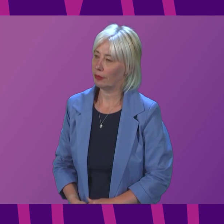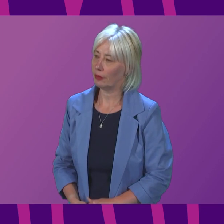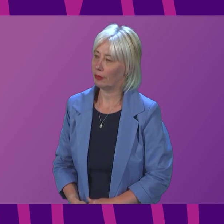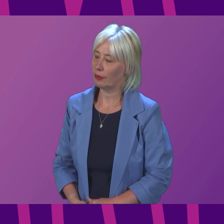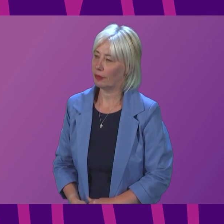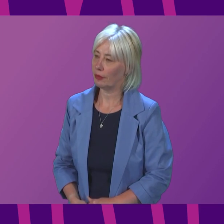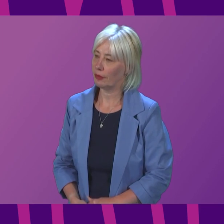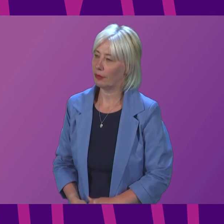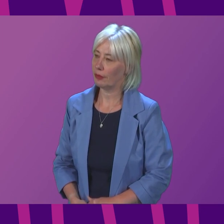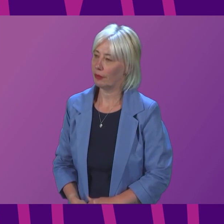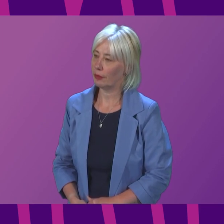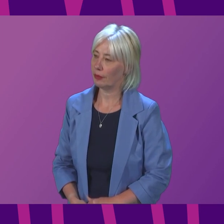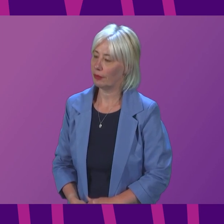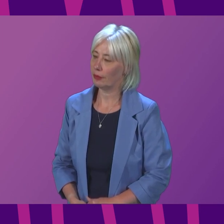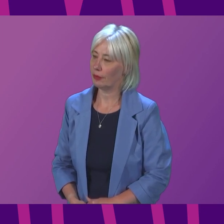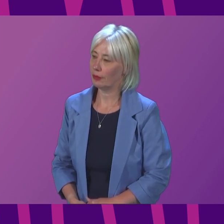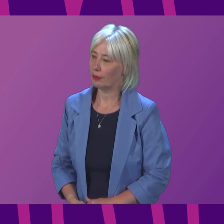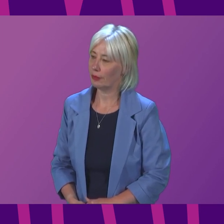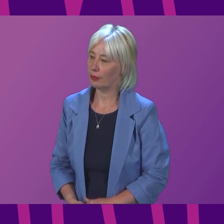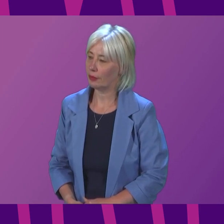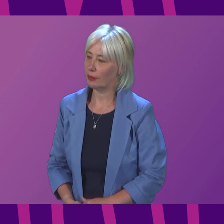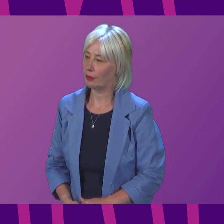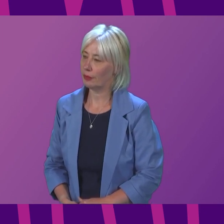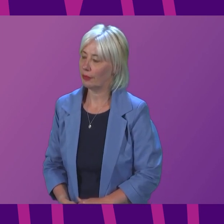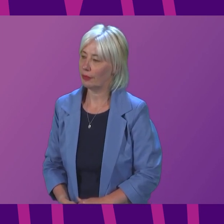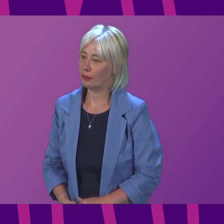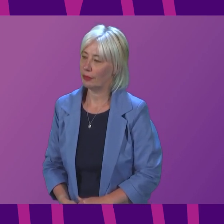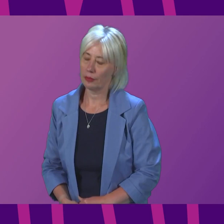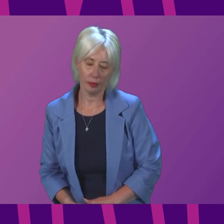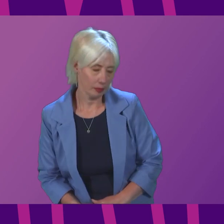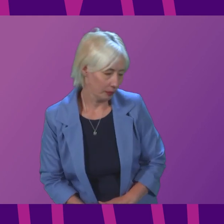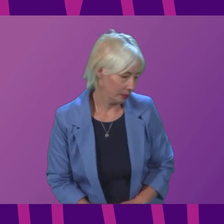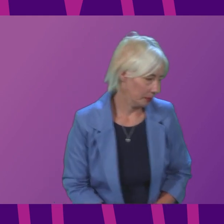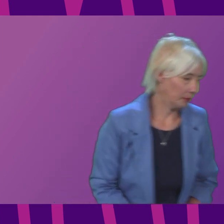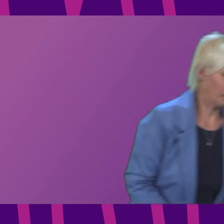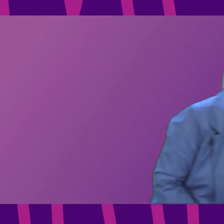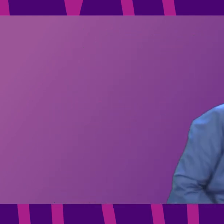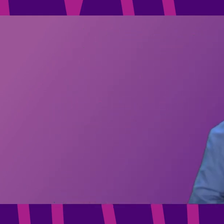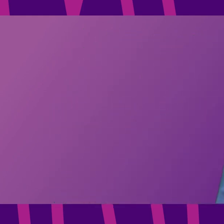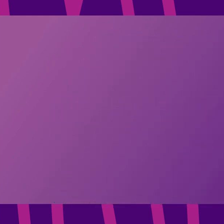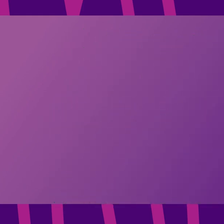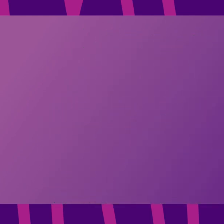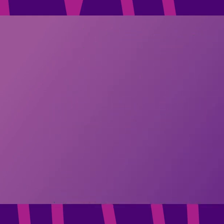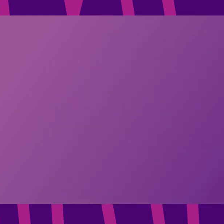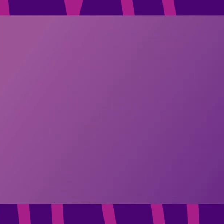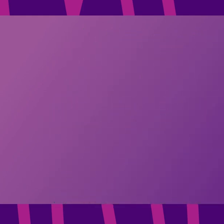fisheries management in Scotland. I will allow a moment or two for people to get into place.